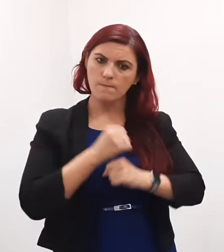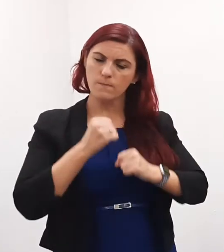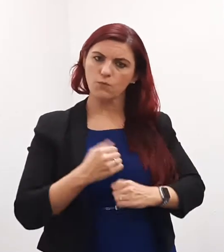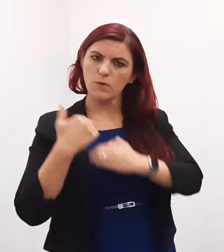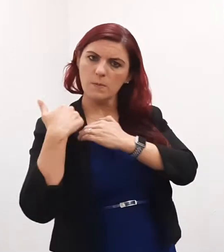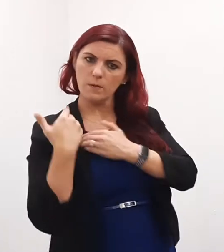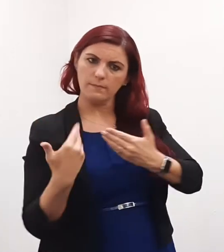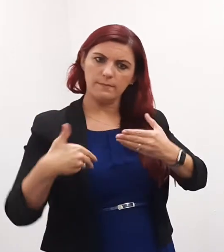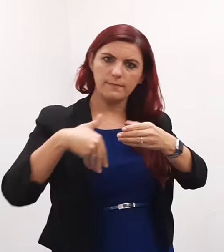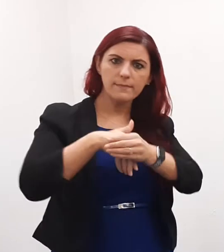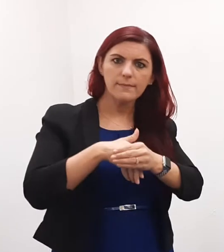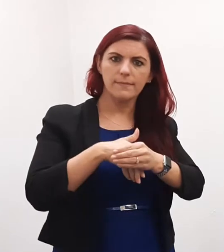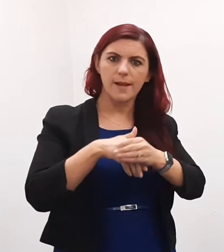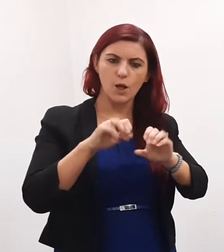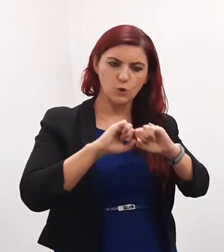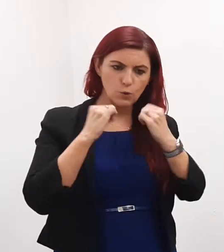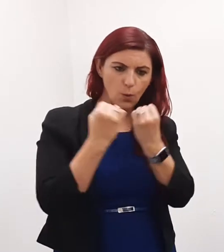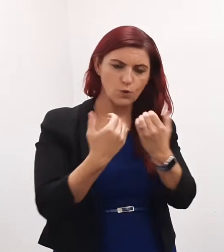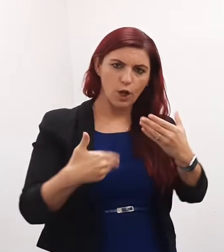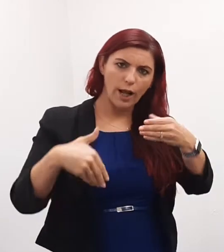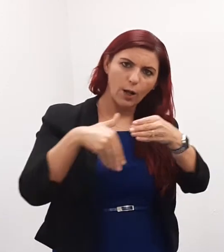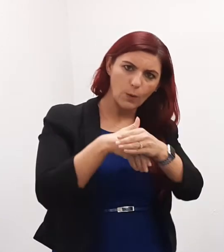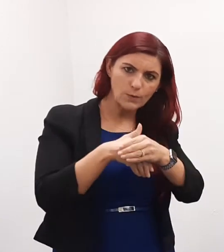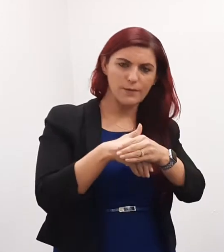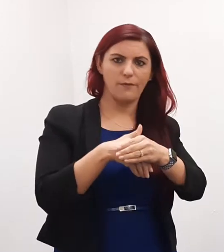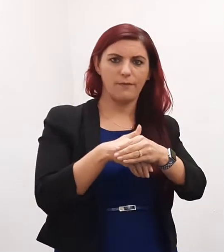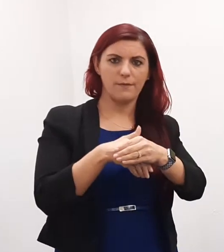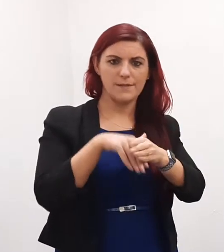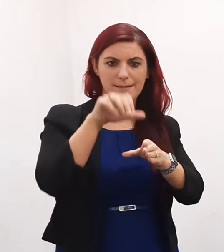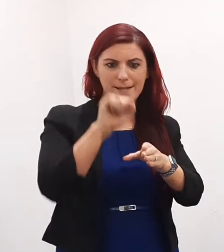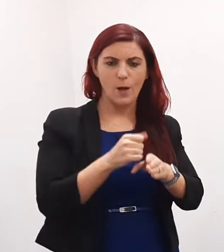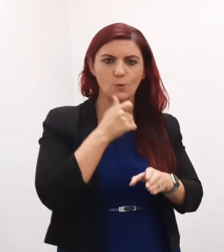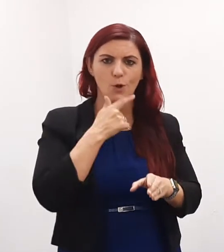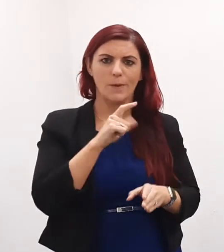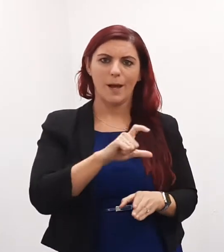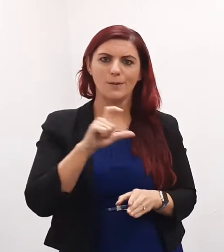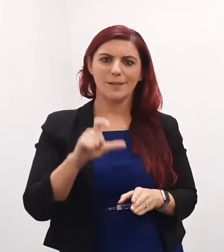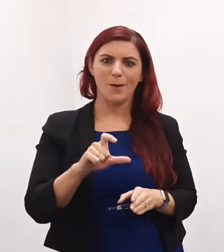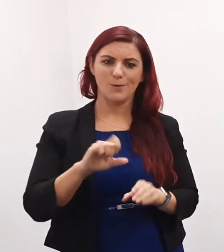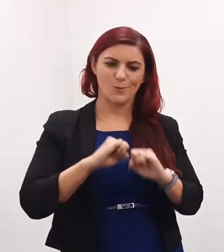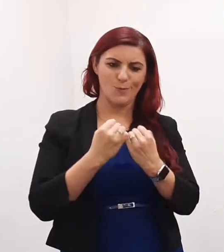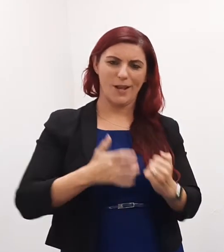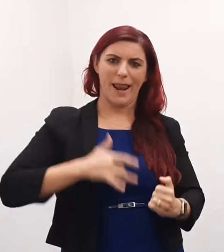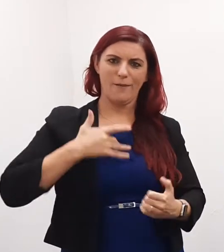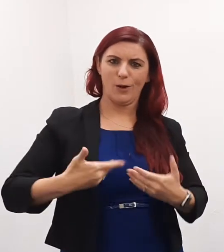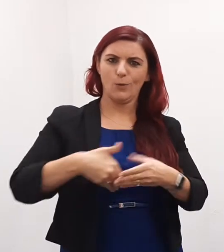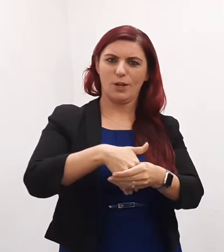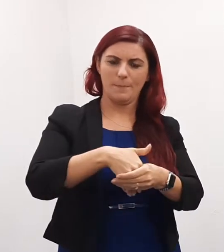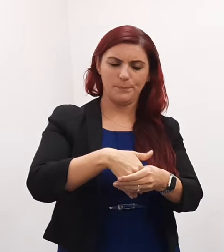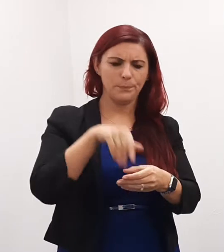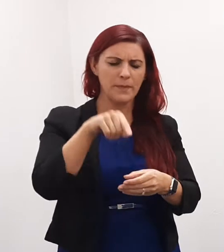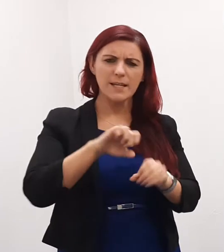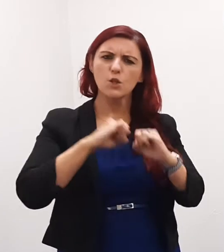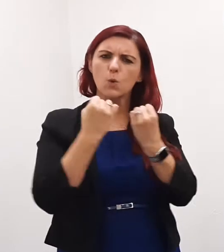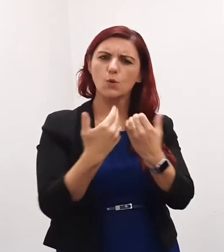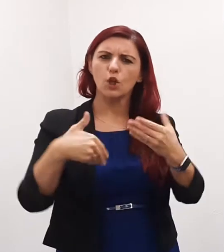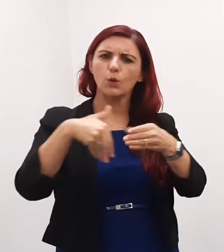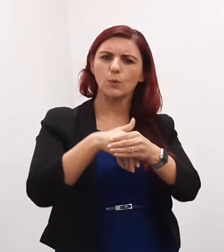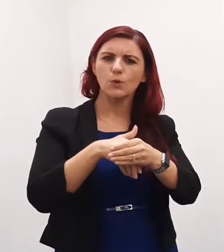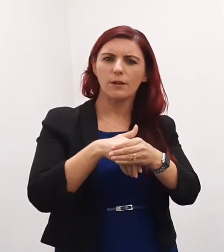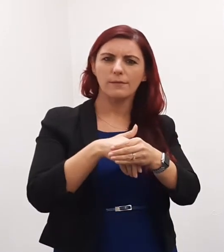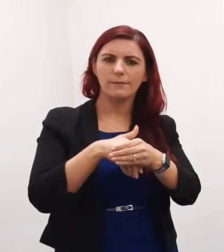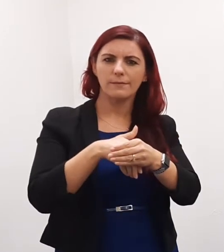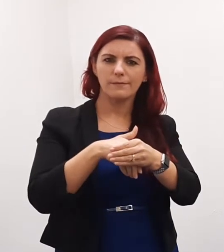and inclusive social and cultural life in South Dublin. The Social Inclusion Festival is a declaration of intent